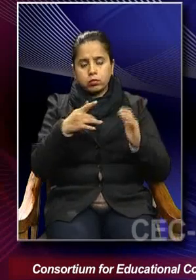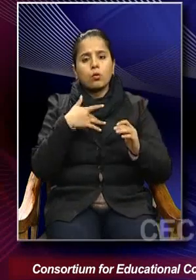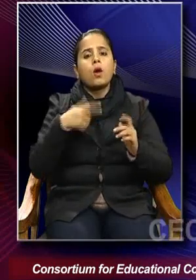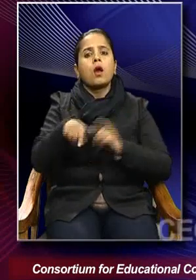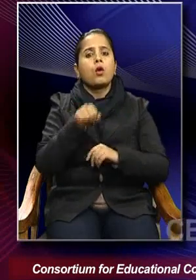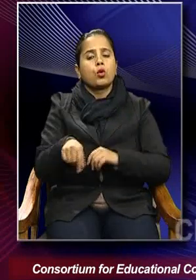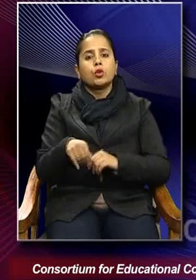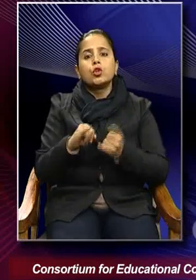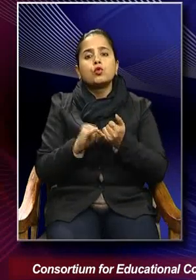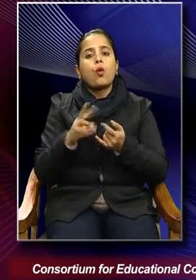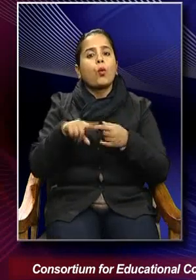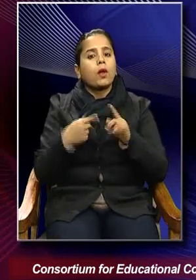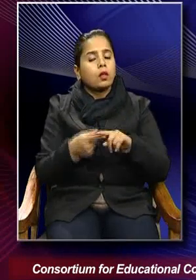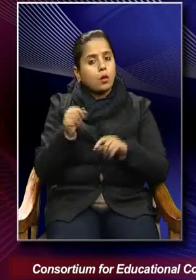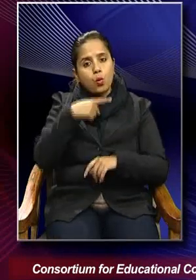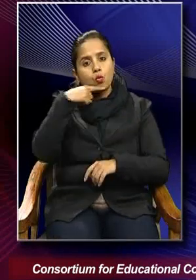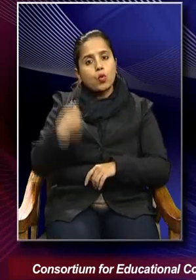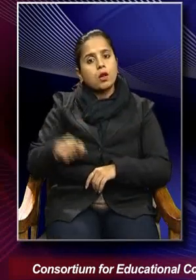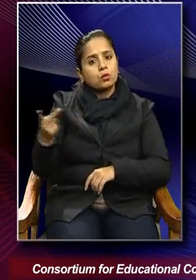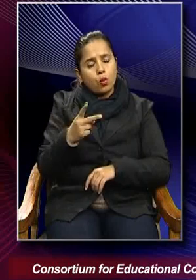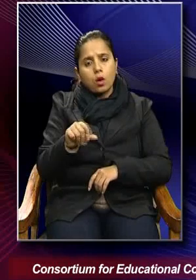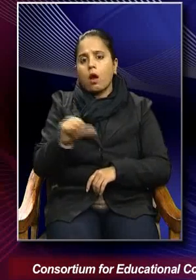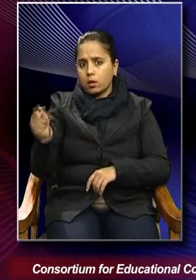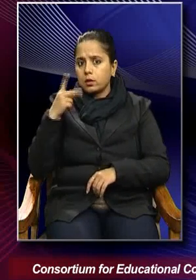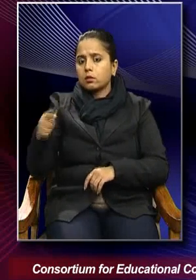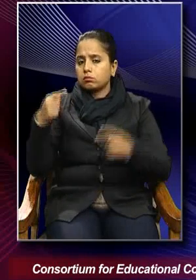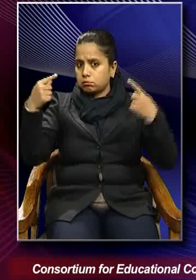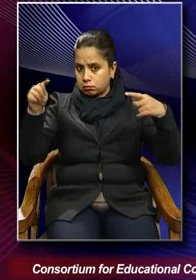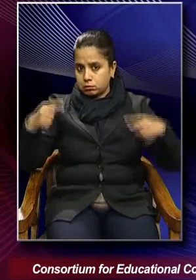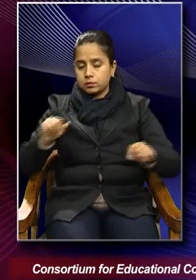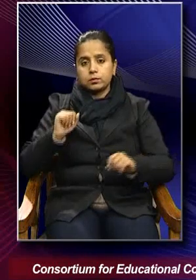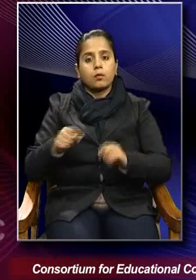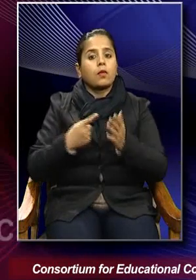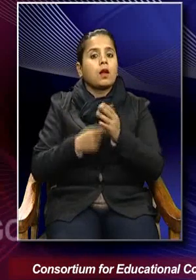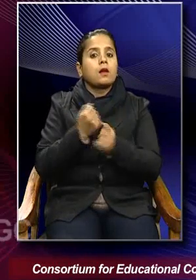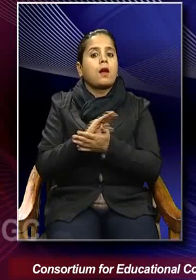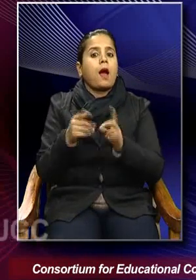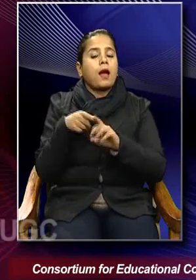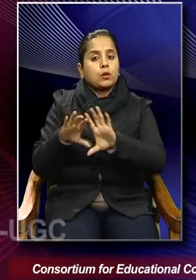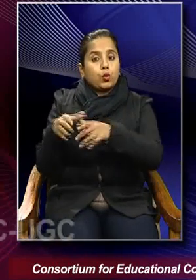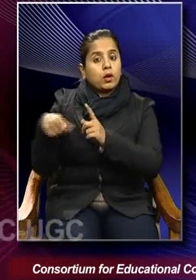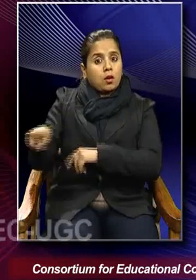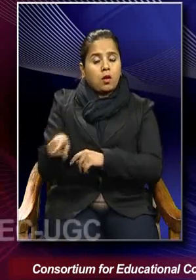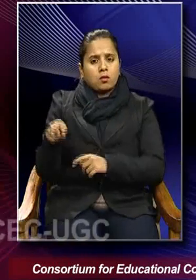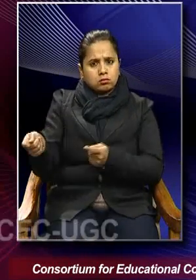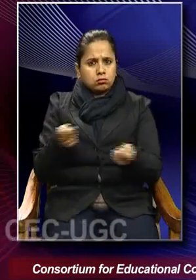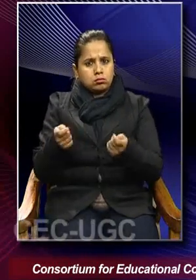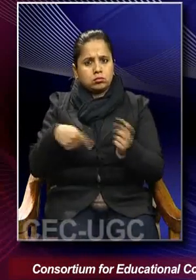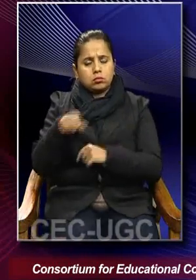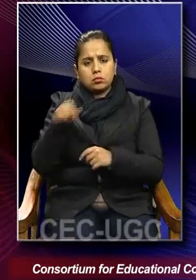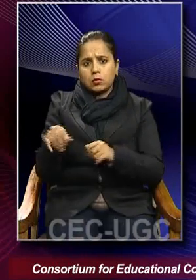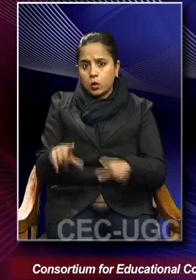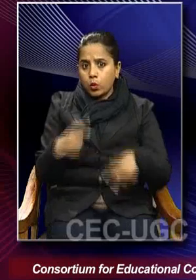Russia on the other. So, uh, as, uh, as, uh, right wing dictatorial regime gained assidancy